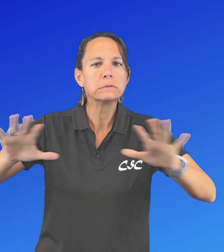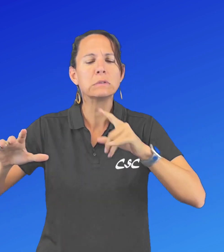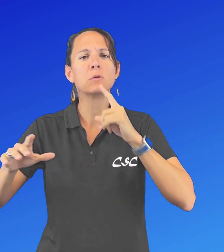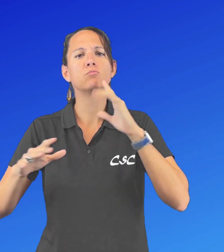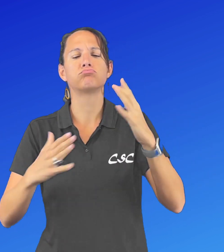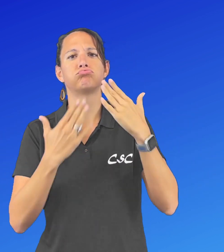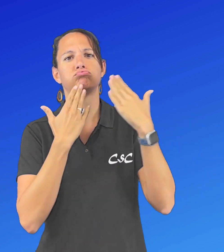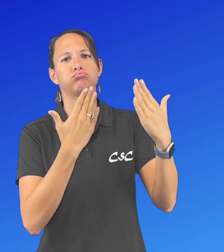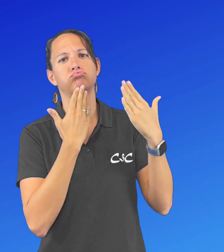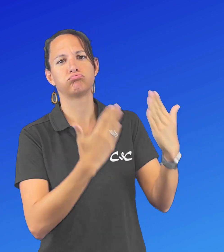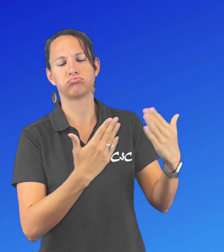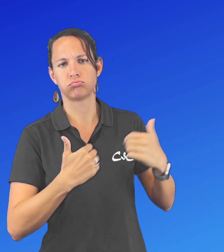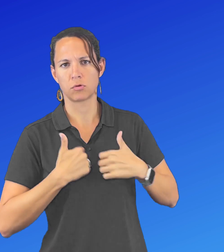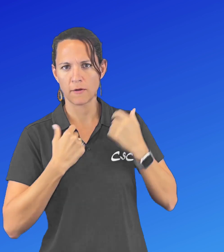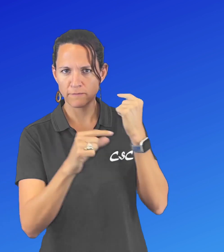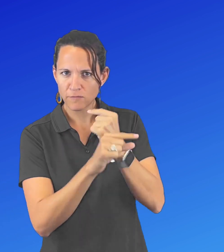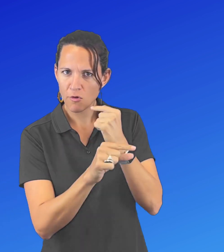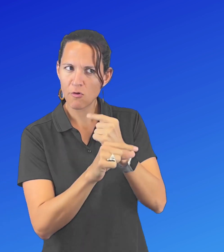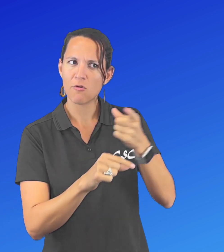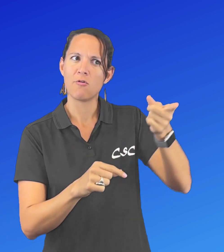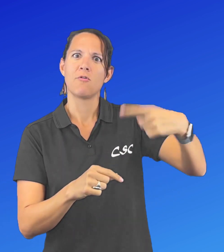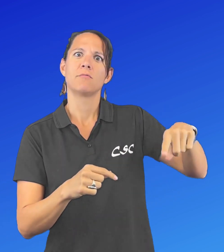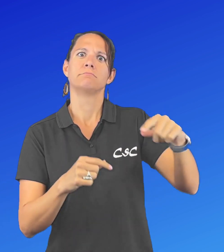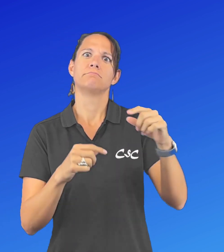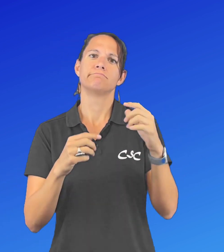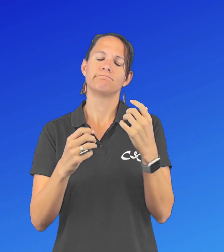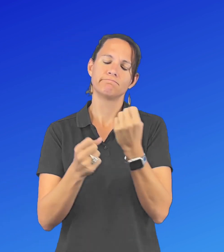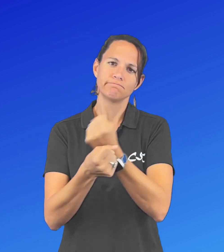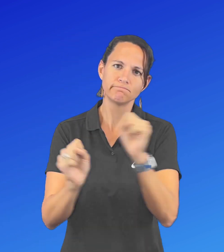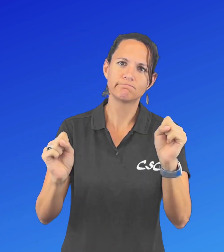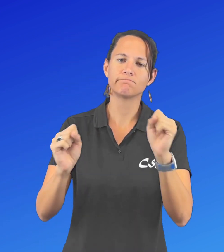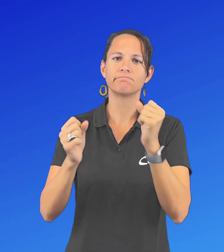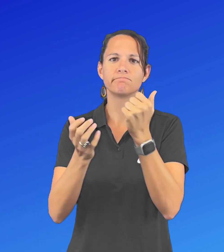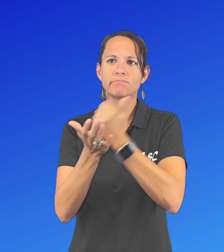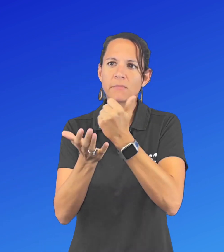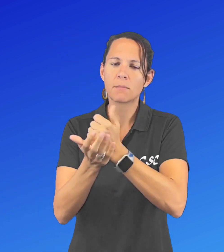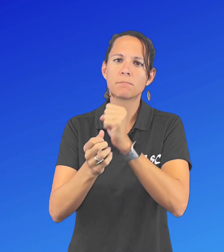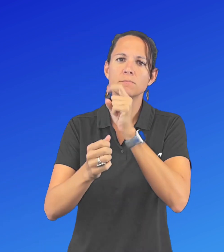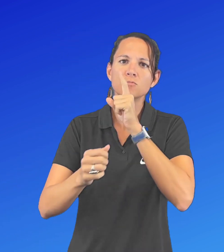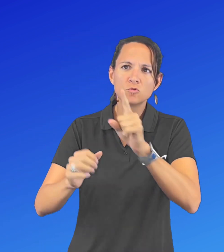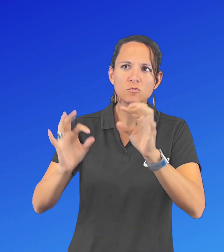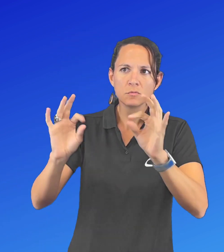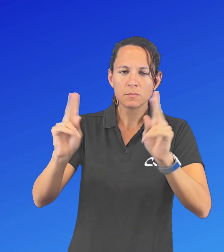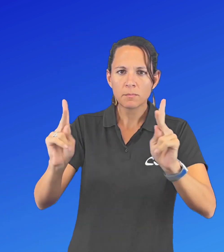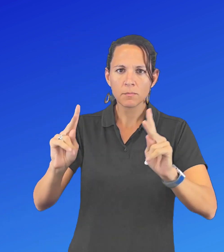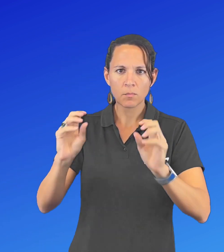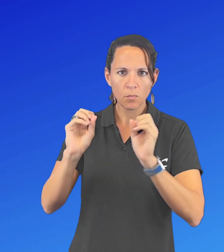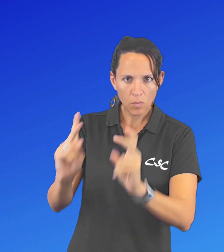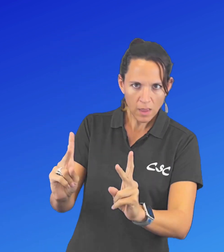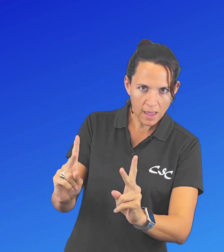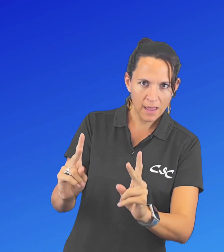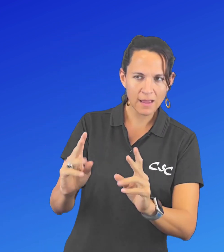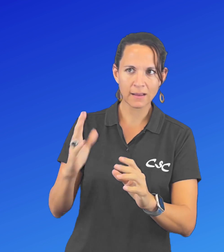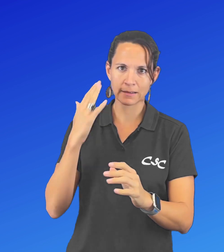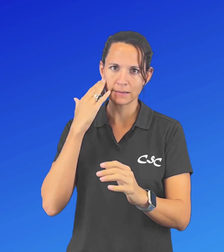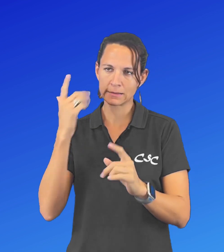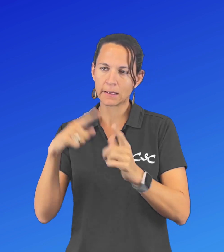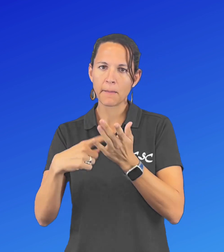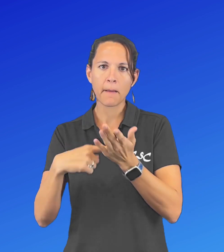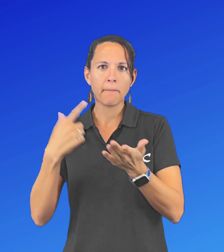other accidents. Grateful to the lifeguards, keeping people safe. Their help and making sure everyone